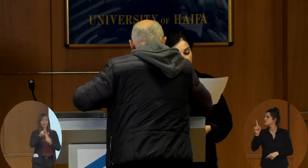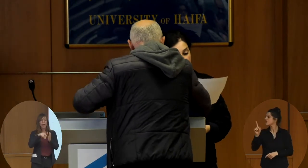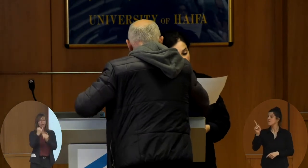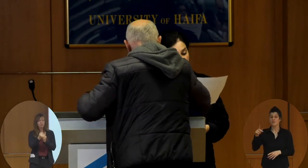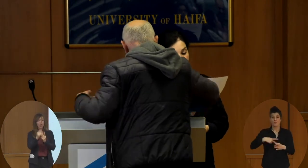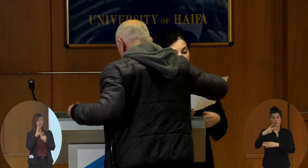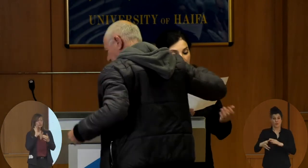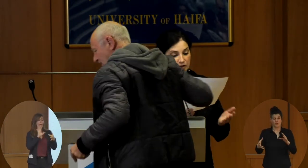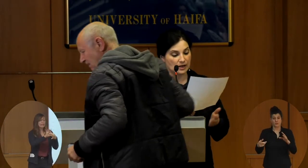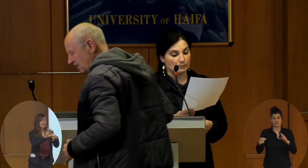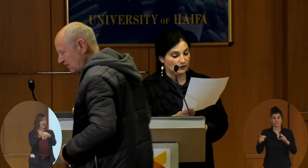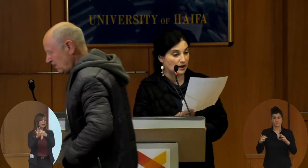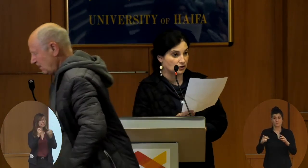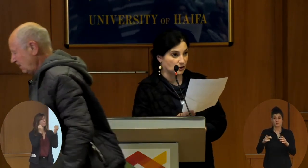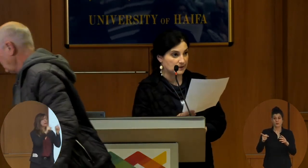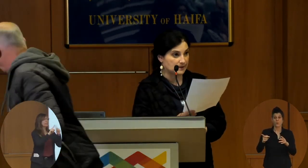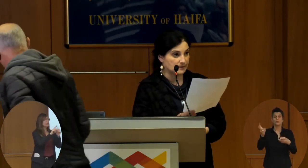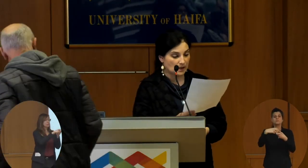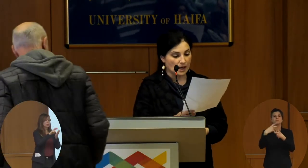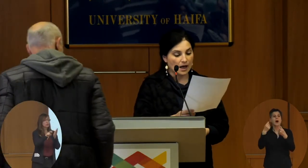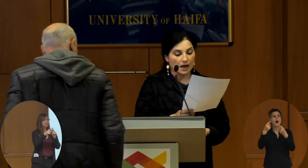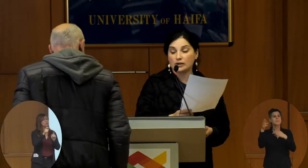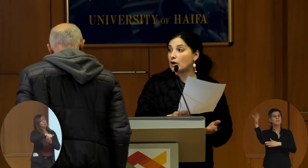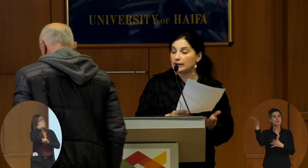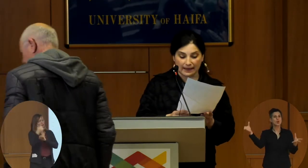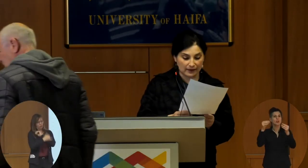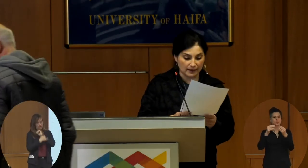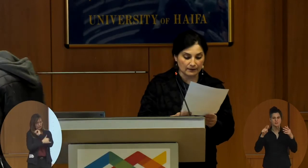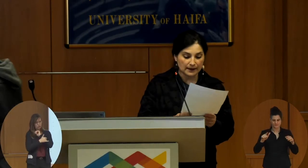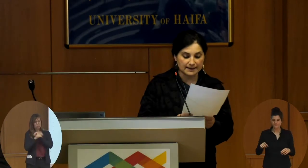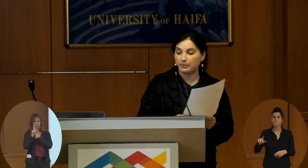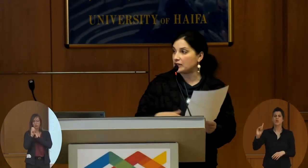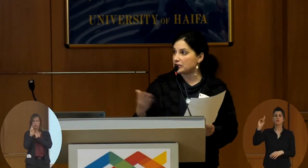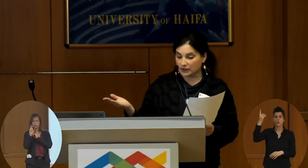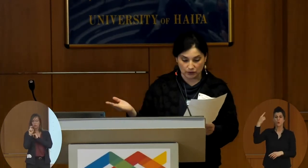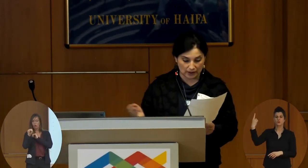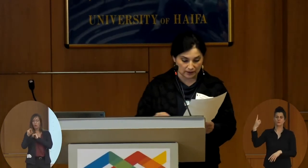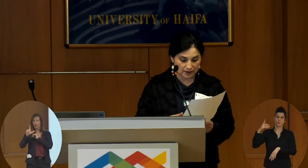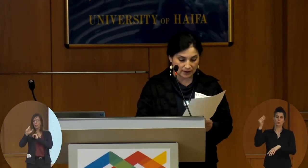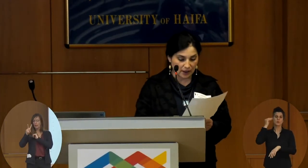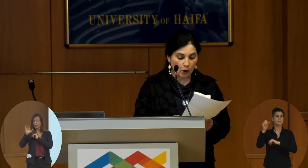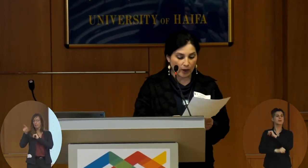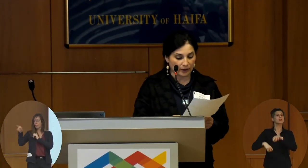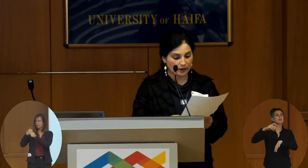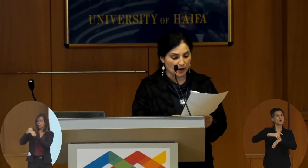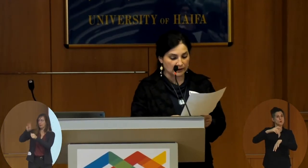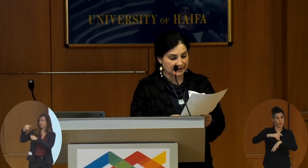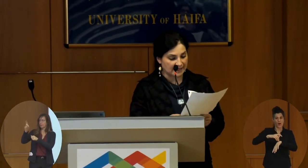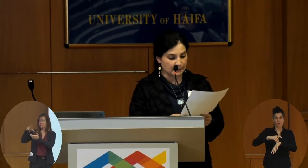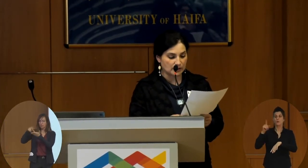researchers in a large number of countries. Doran Levy is a PhD student working on assessment